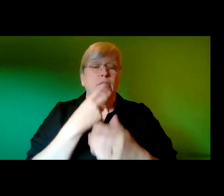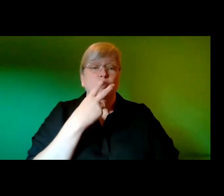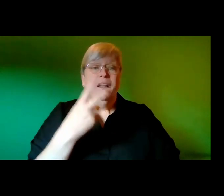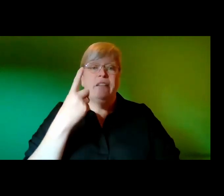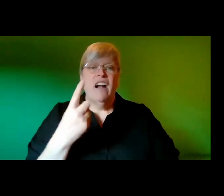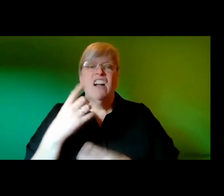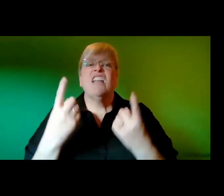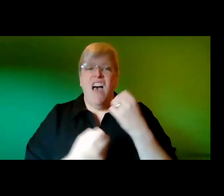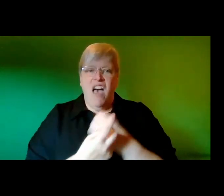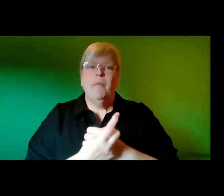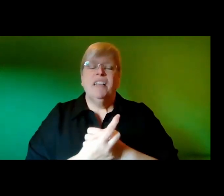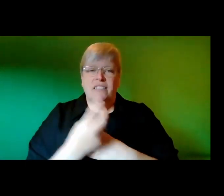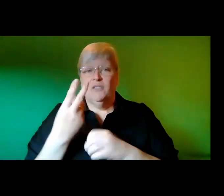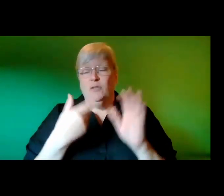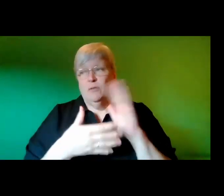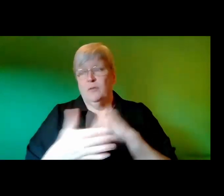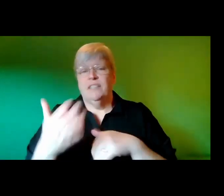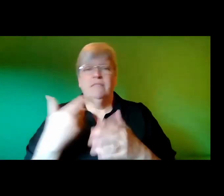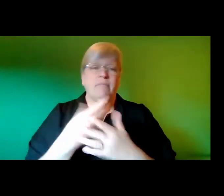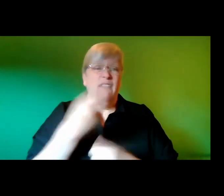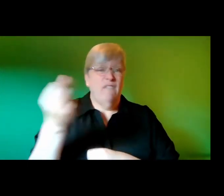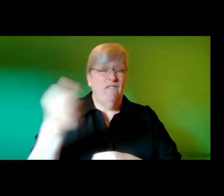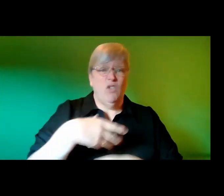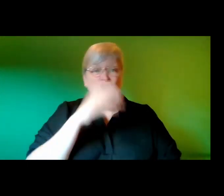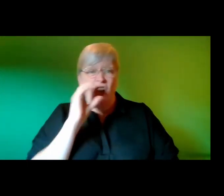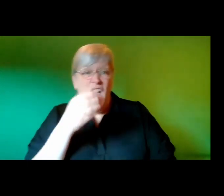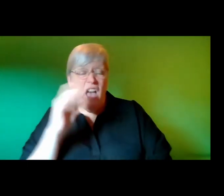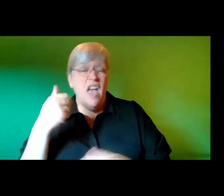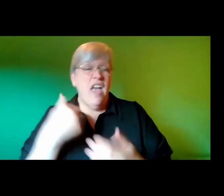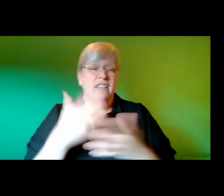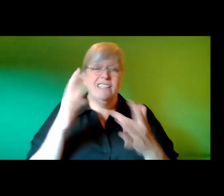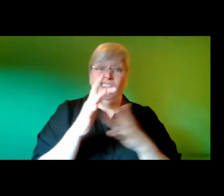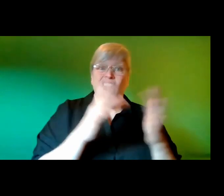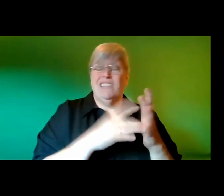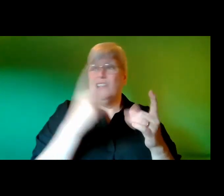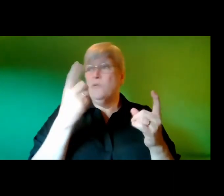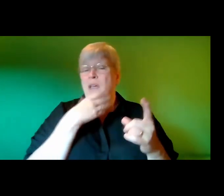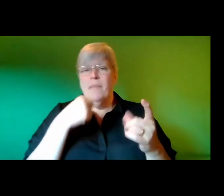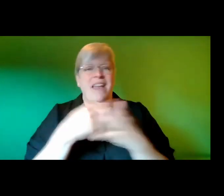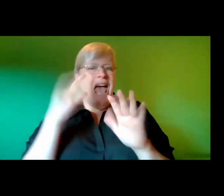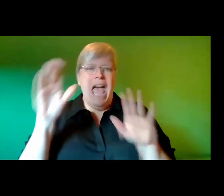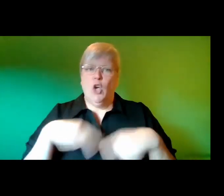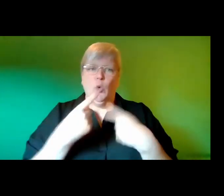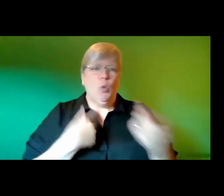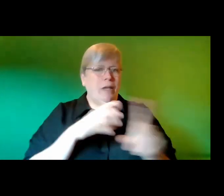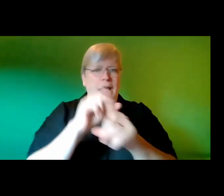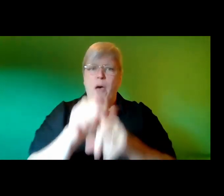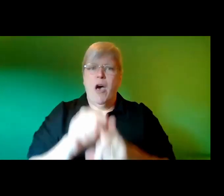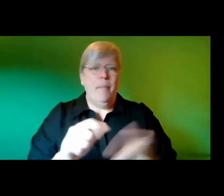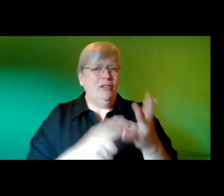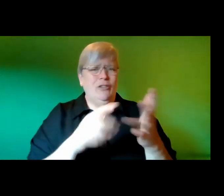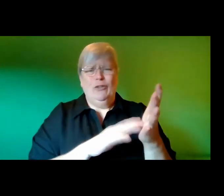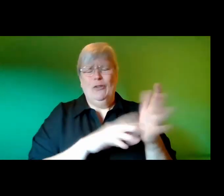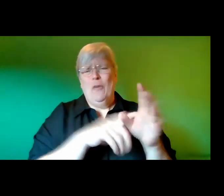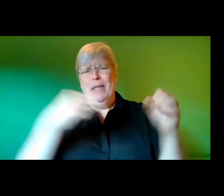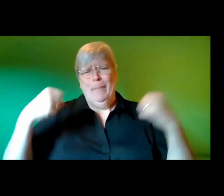happened the two of us right for a feed of pints and jesus christ if there was one man i couldn't keep up with it was parvius tommy laughed and fist bumped